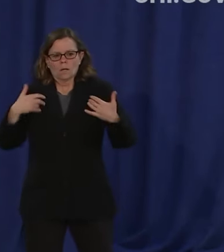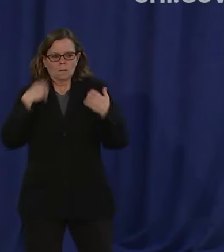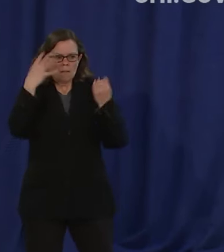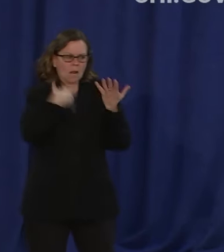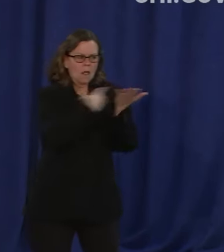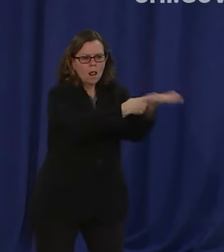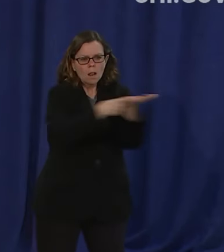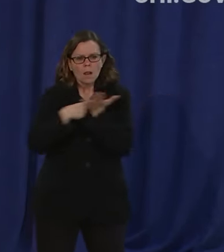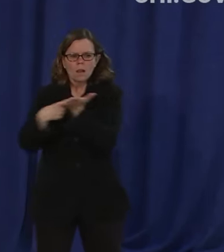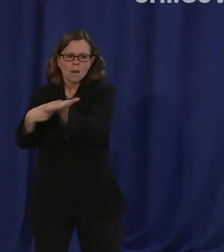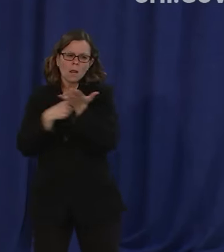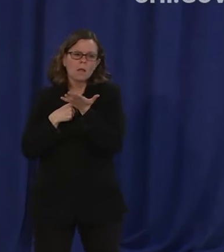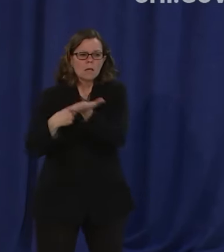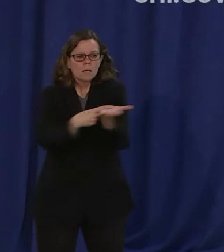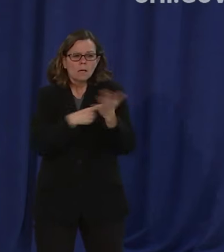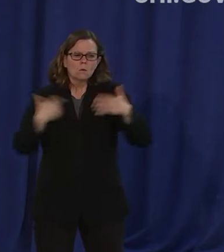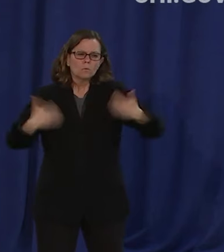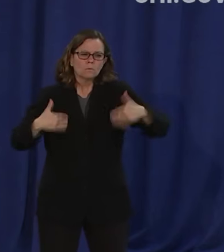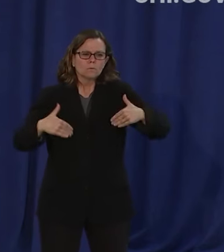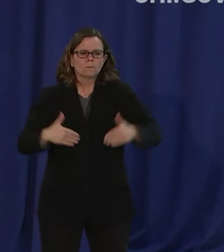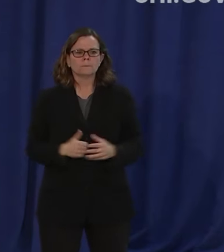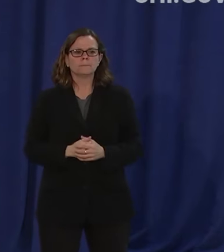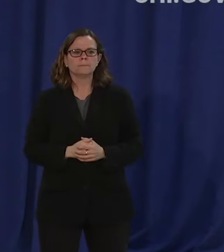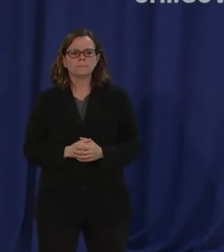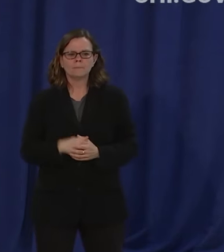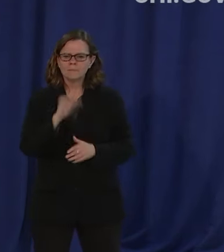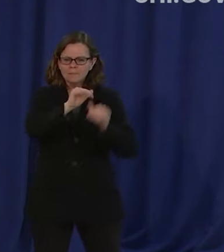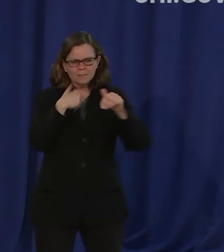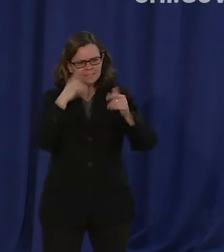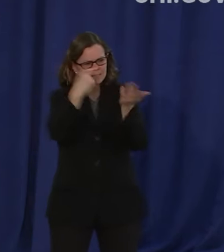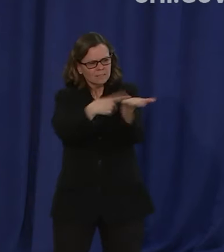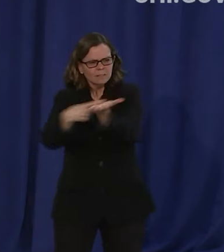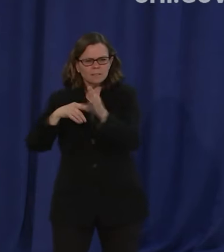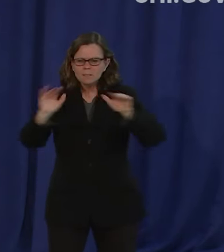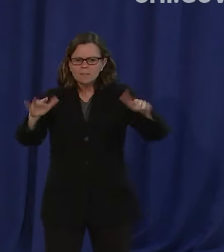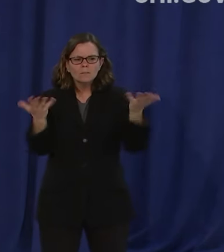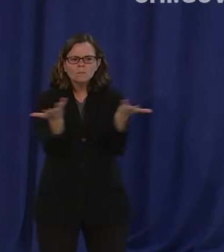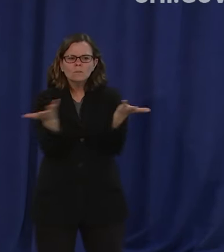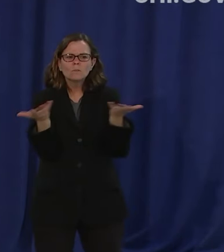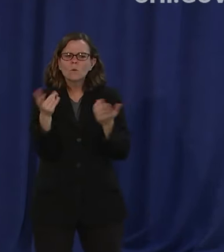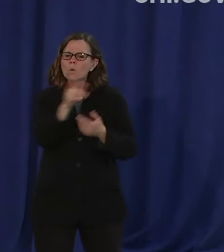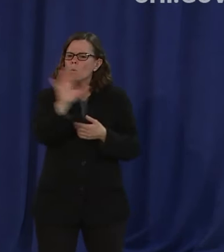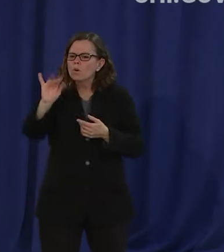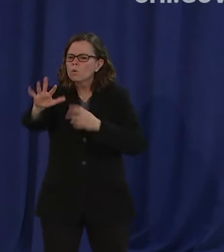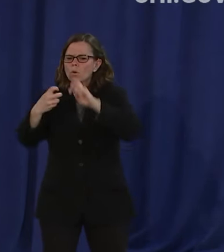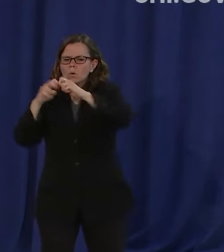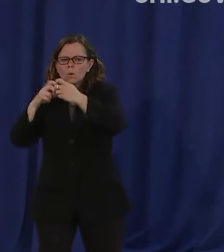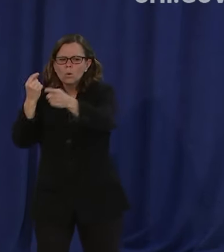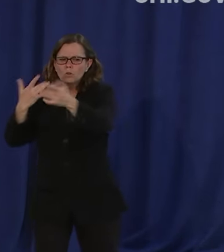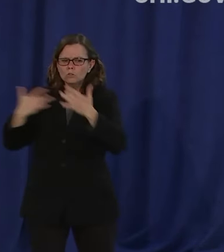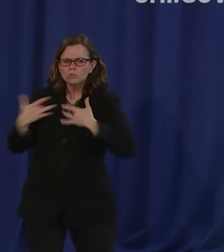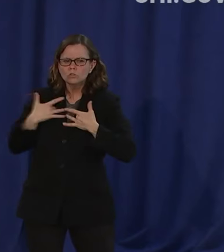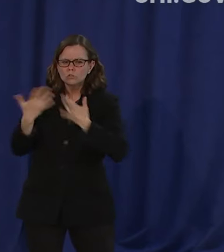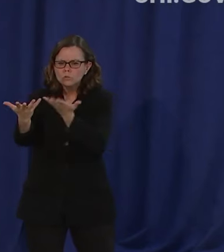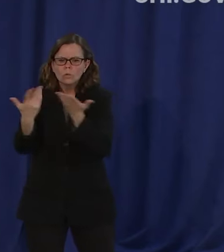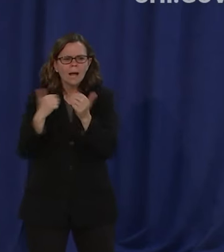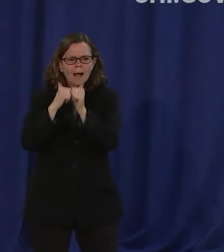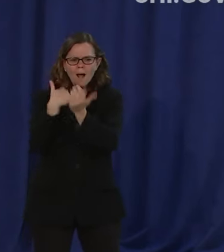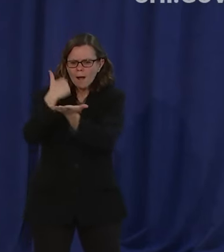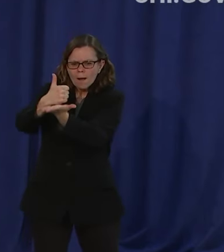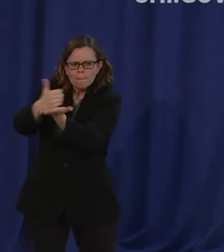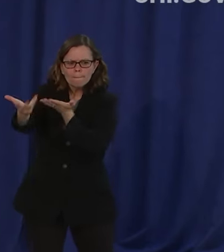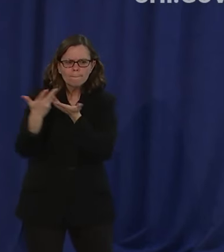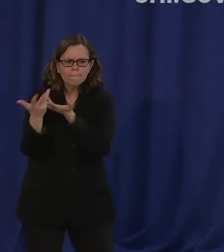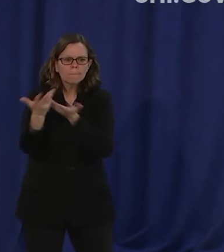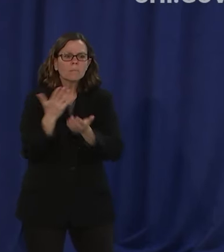the board to say okay explain to me what your issue is how can we address it if it's possible to address it some have no